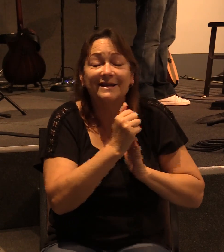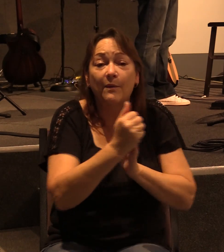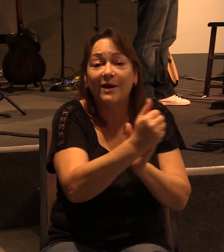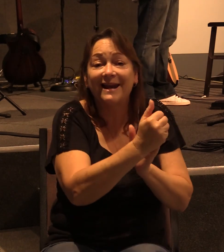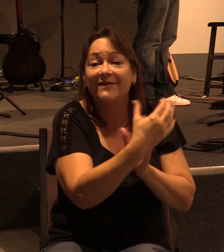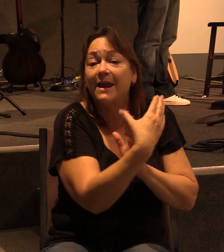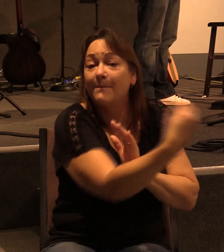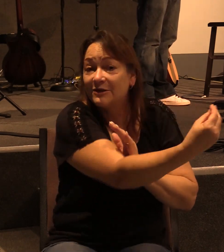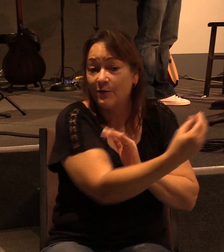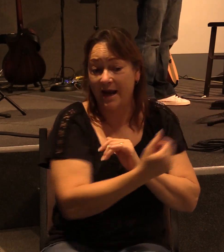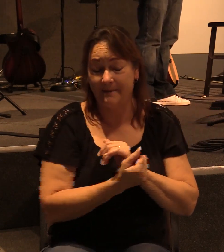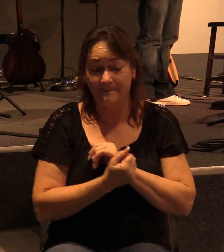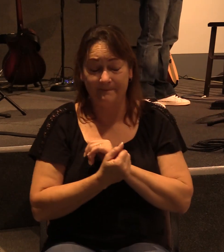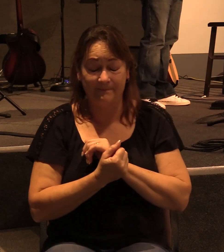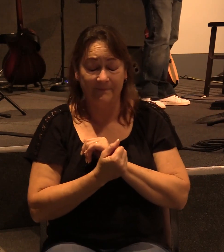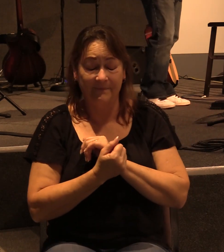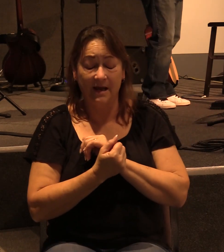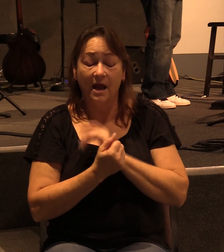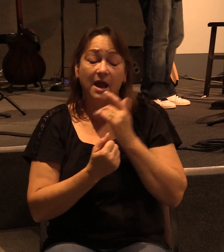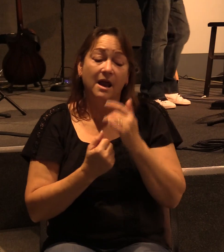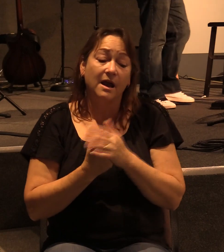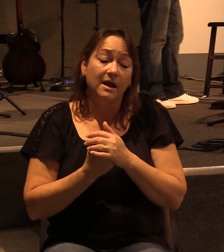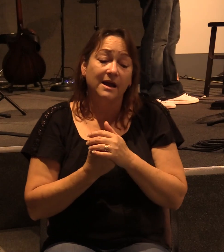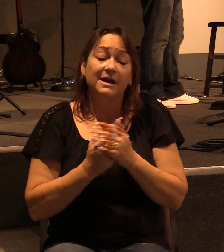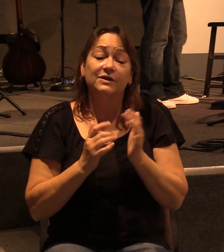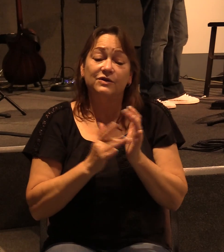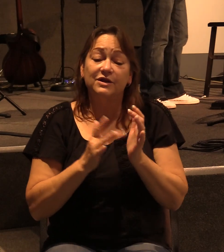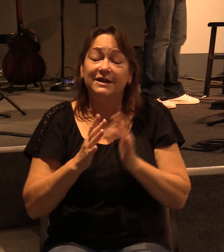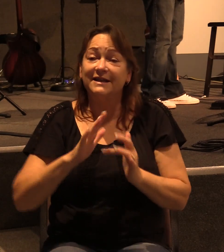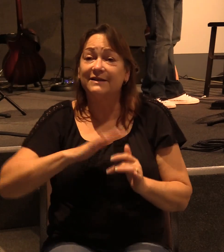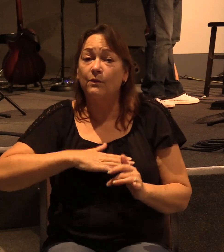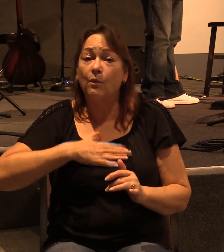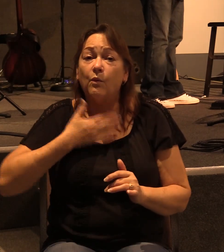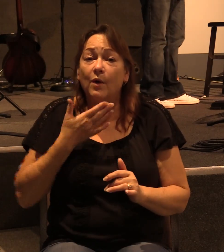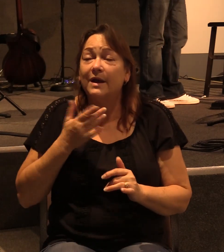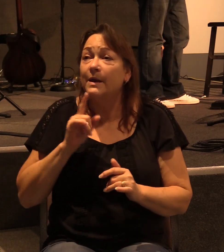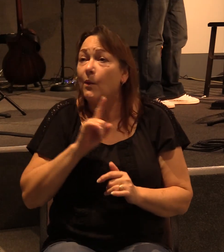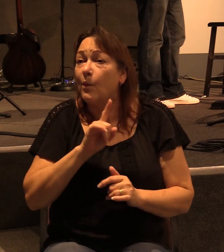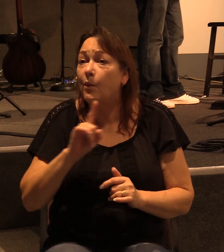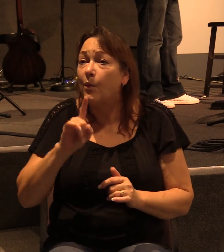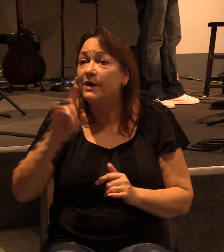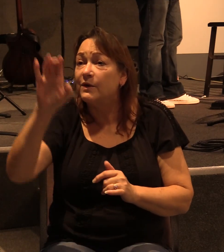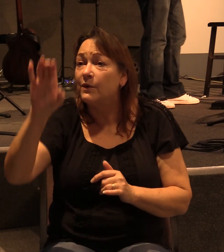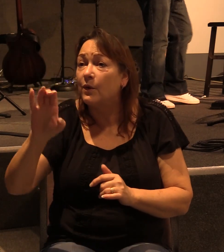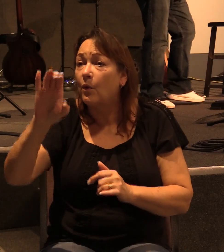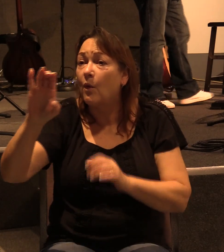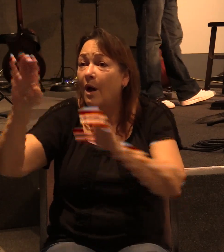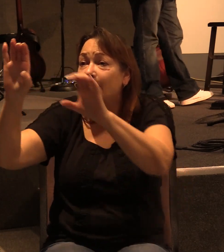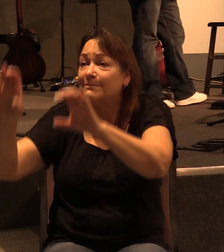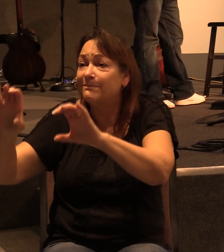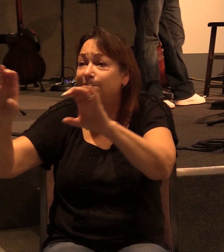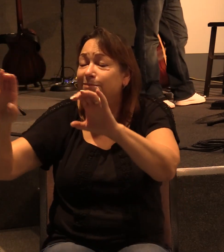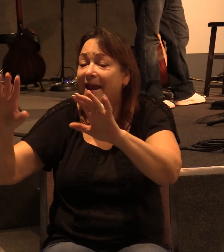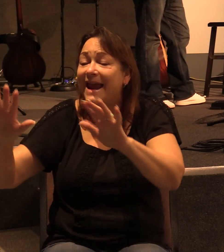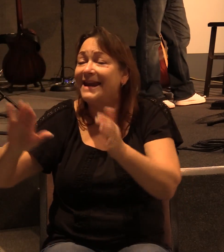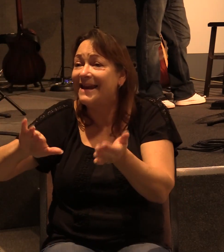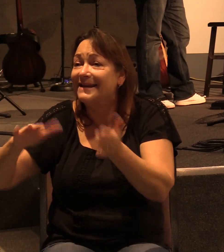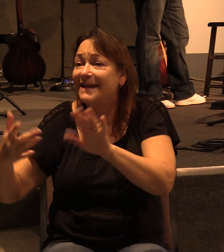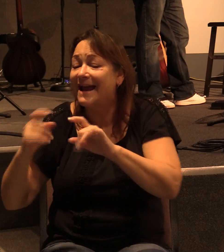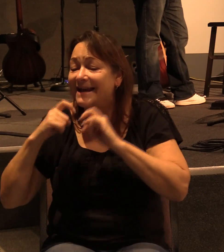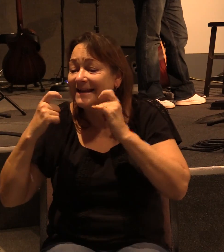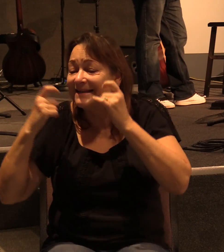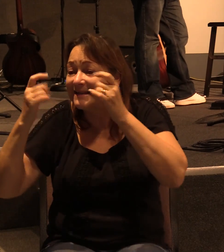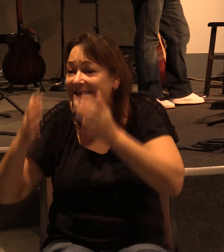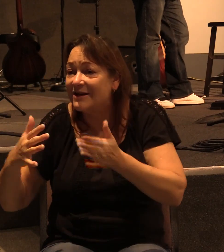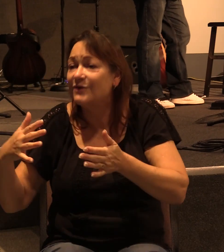You see, the gospel message is that Jesus willingly went to the cross at Calvary, and he died a sinner's death in order to